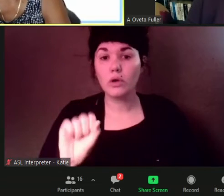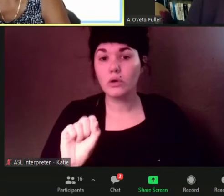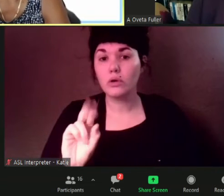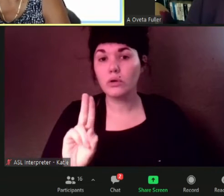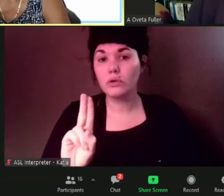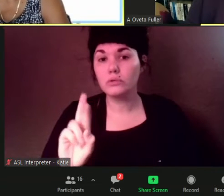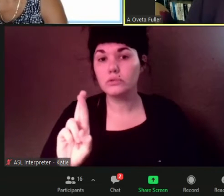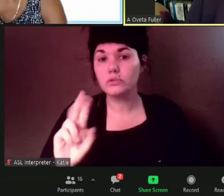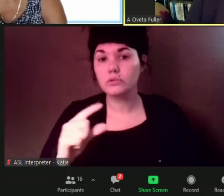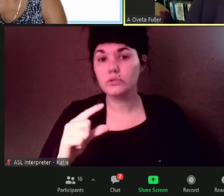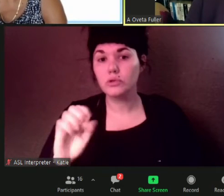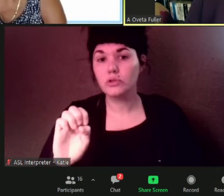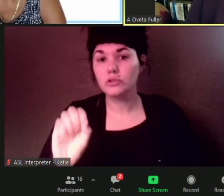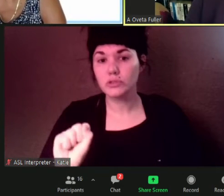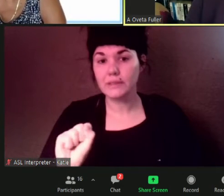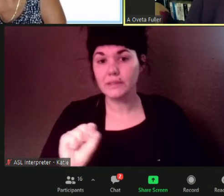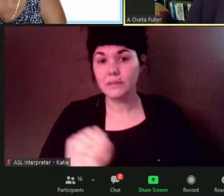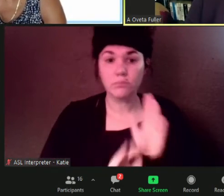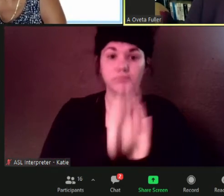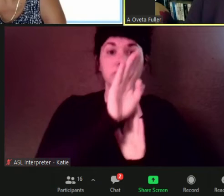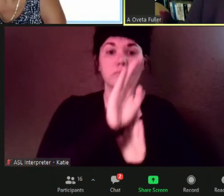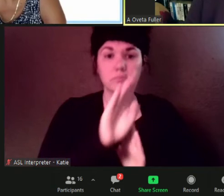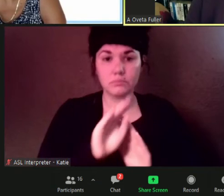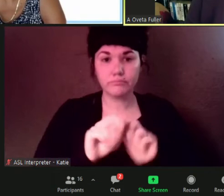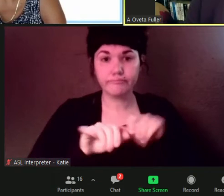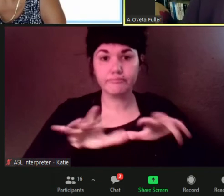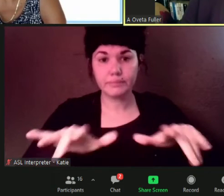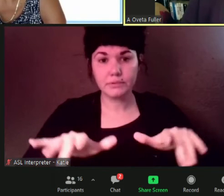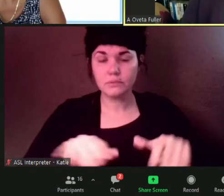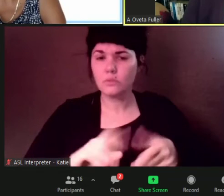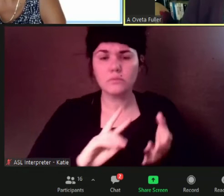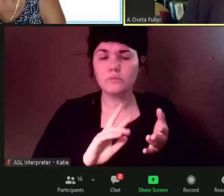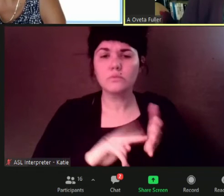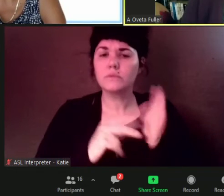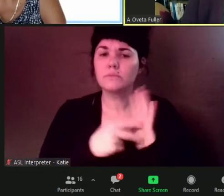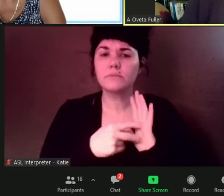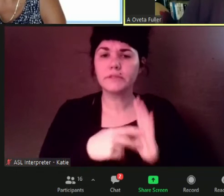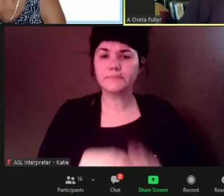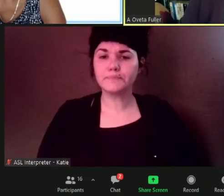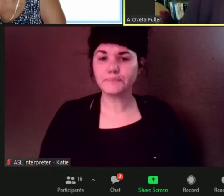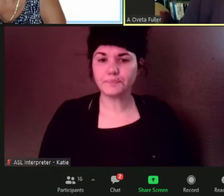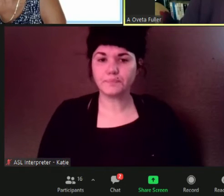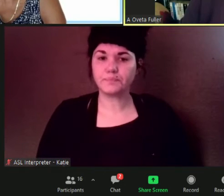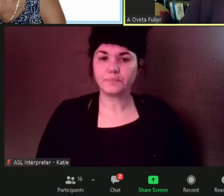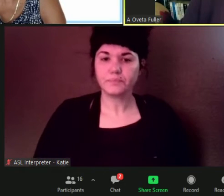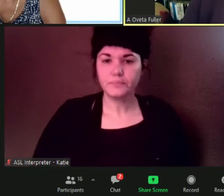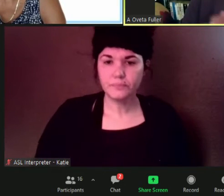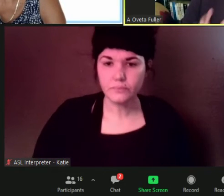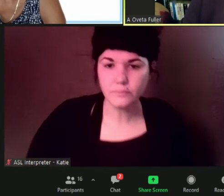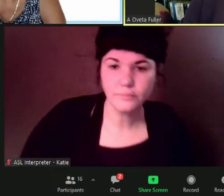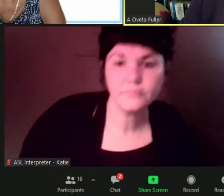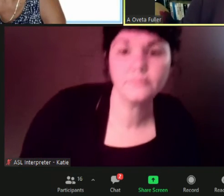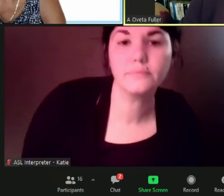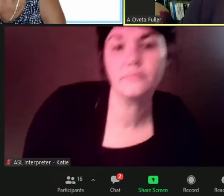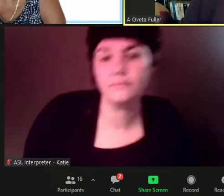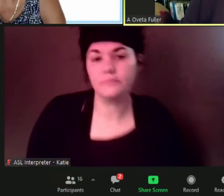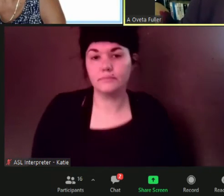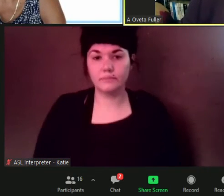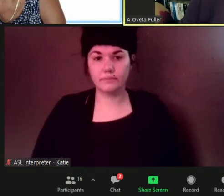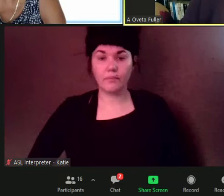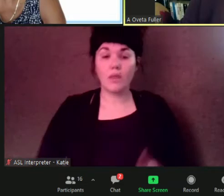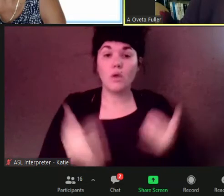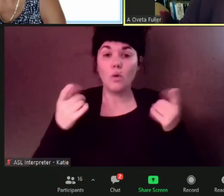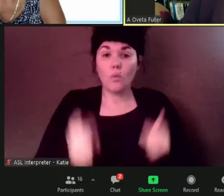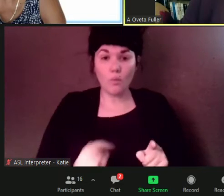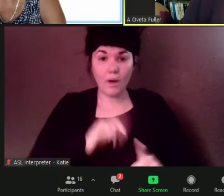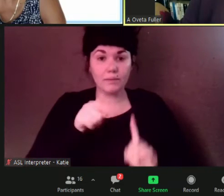yes um so what happens is that when we have a large population